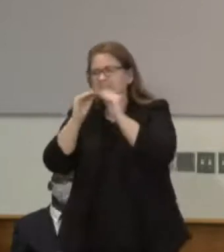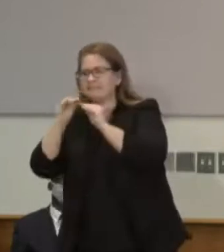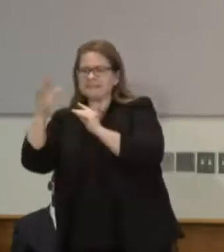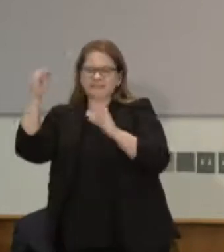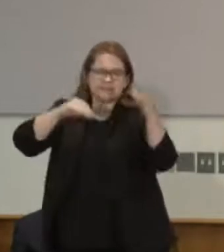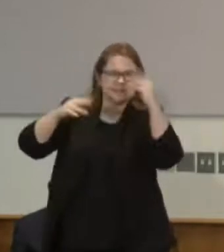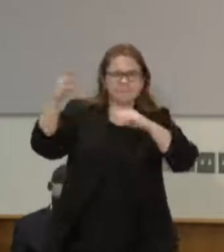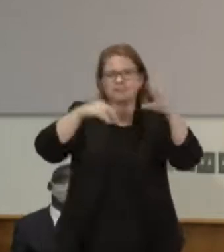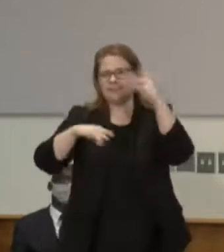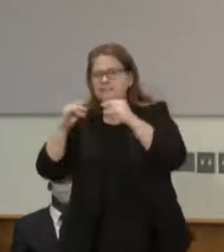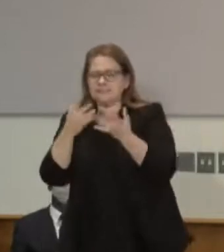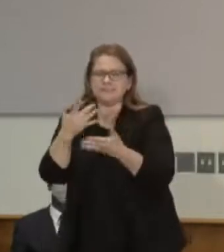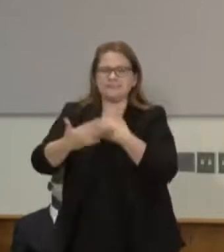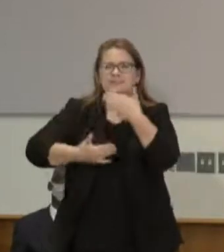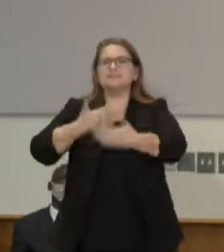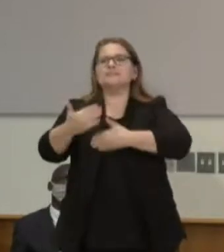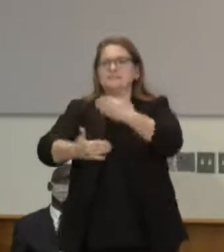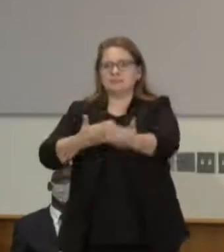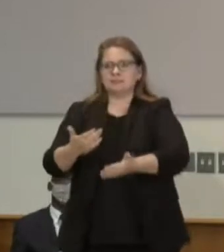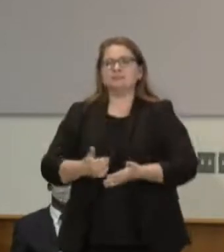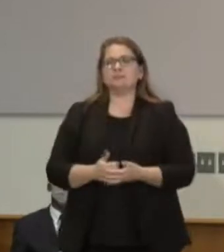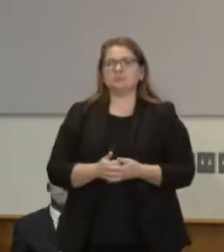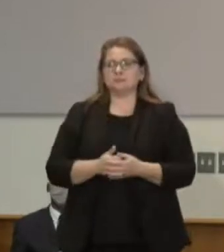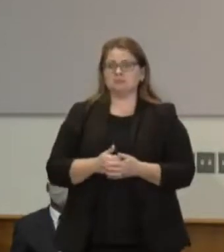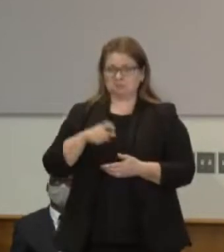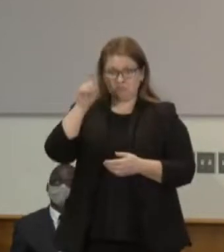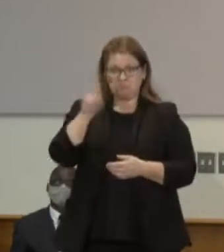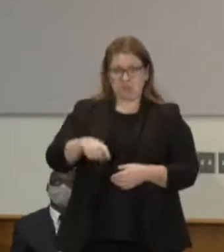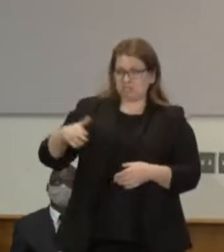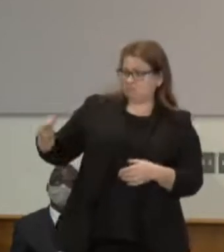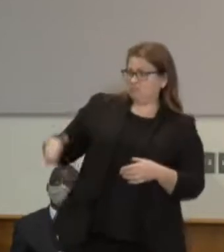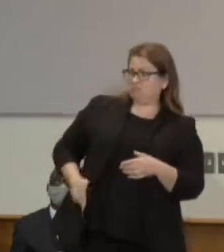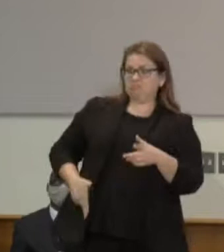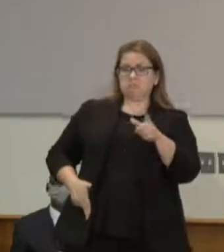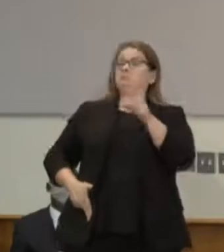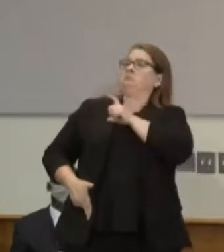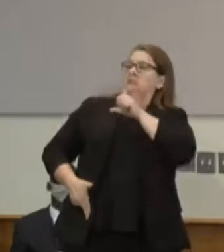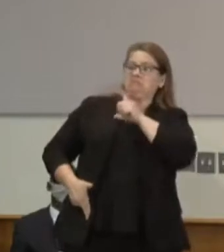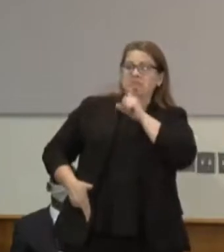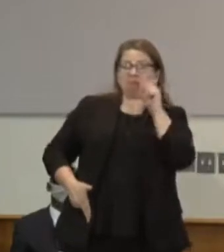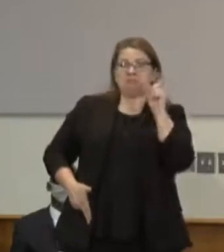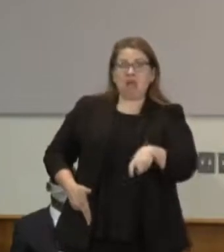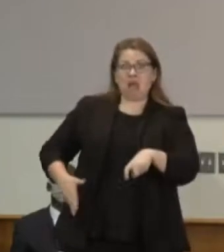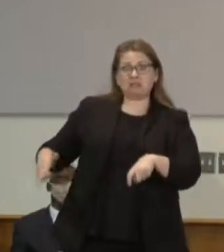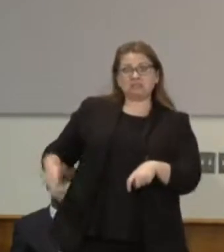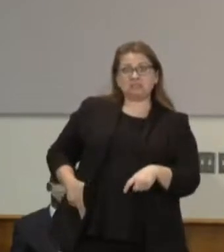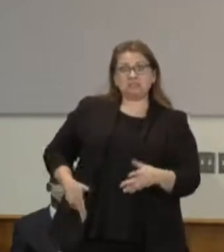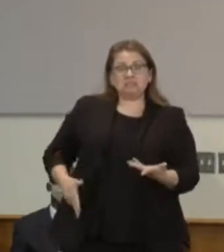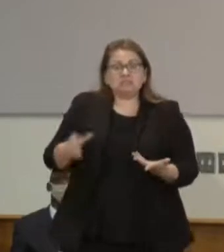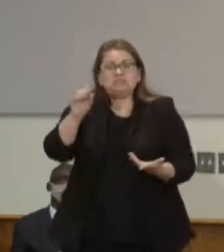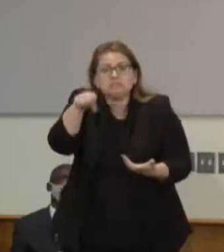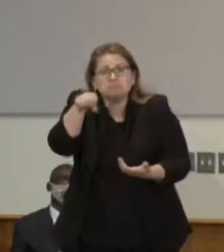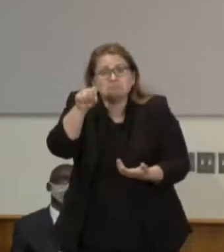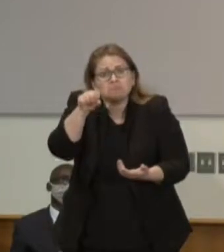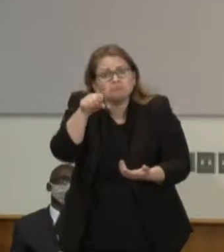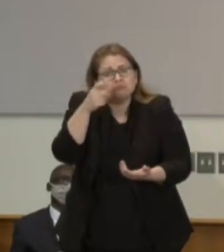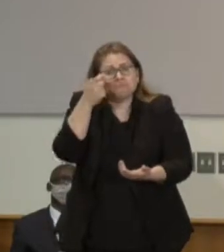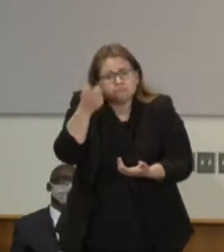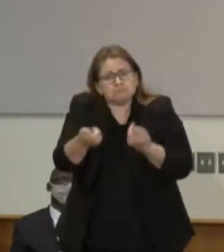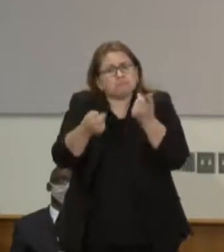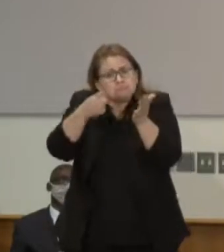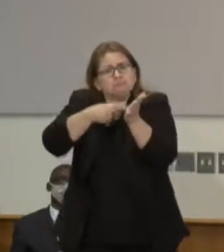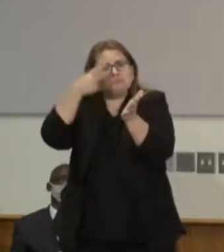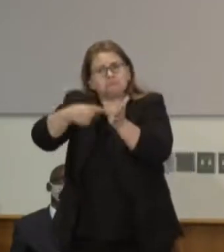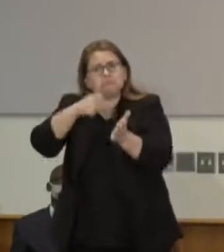need someone who's an armed, licensed, professional, peace officer. But more often than not, we're not